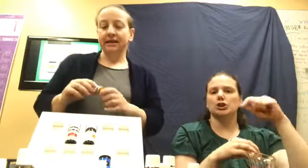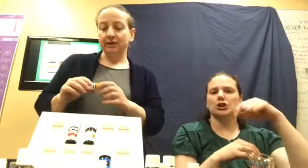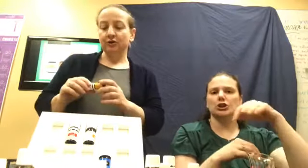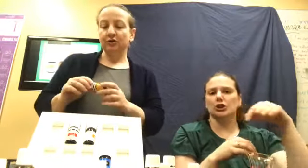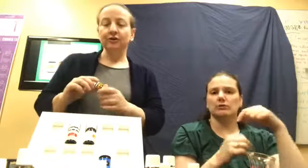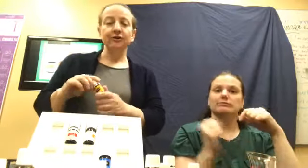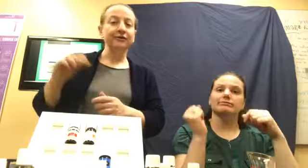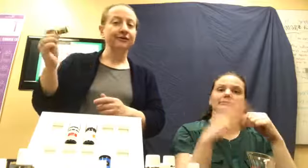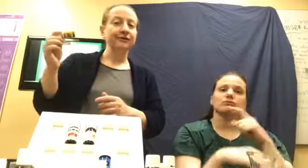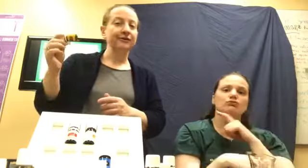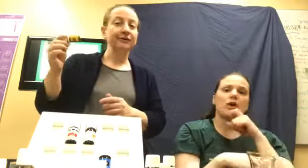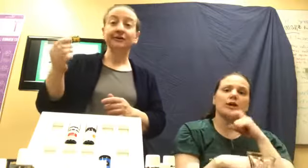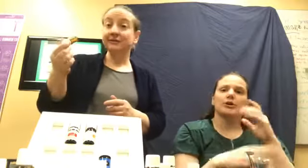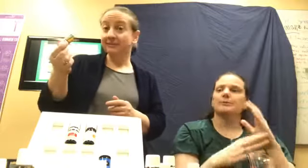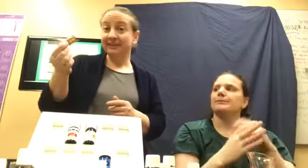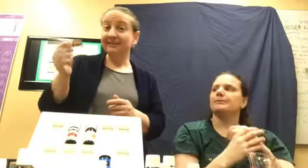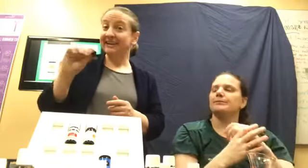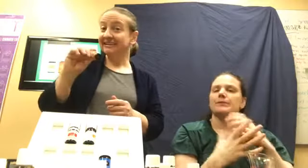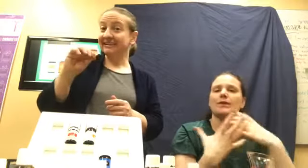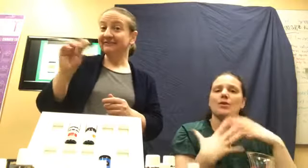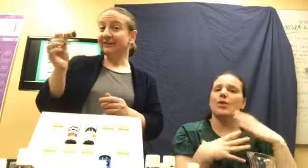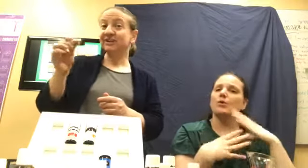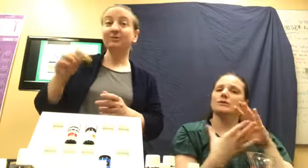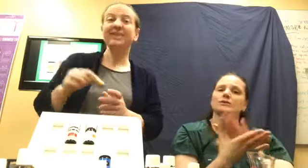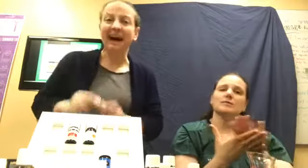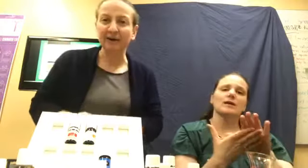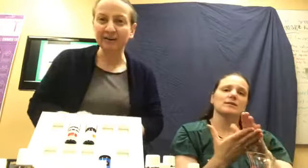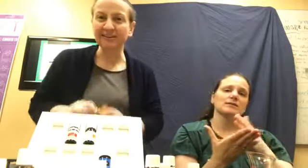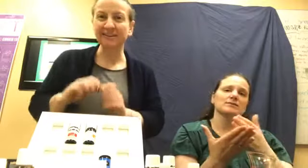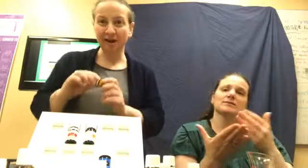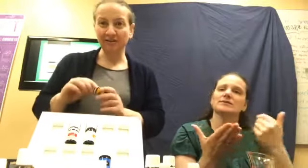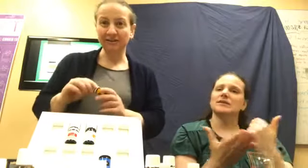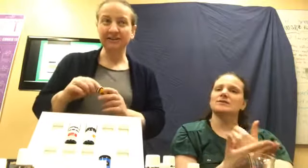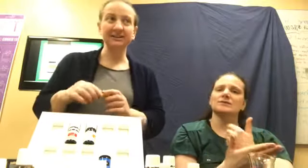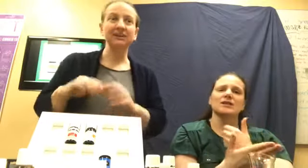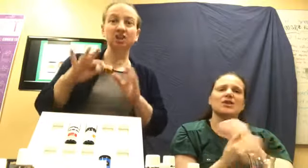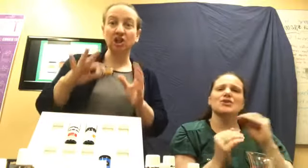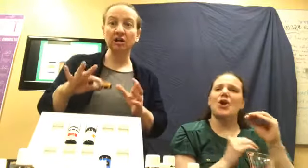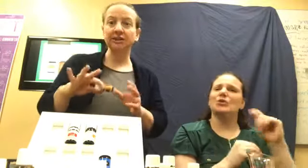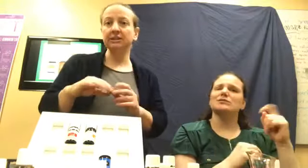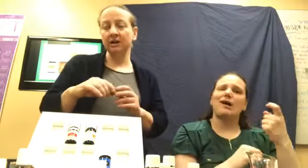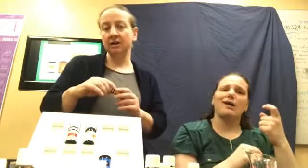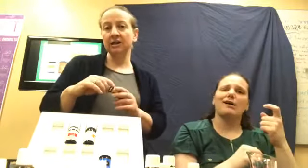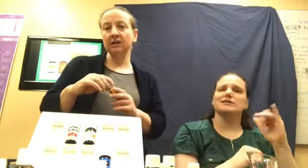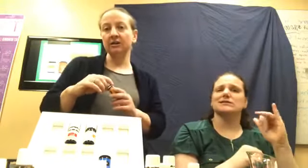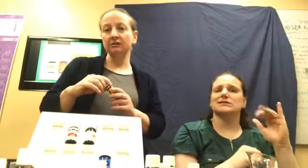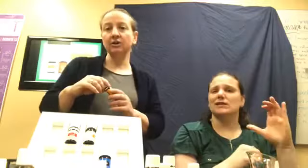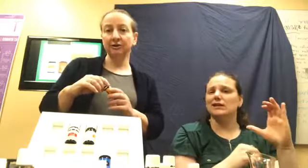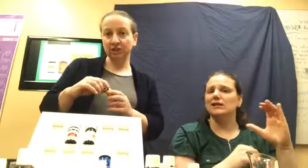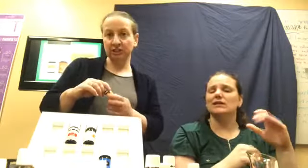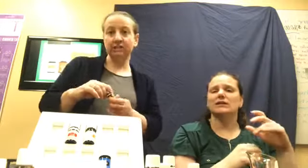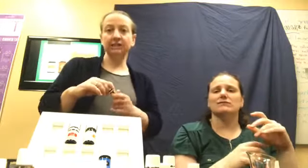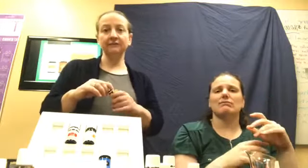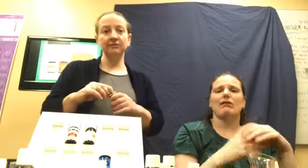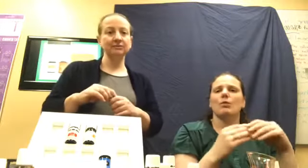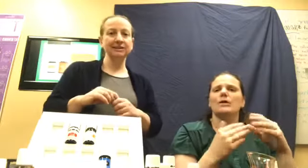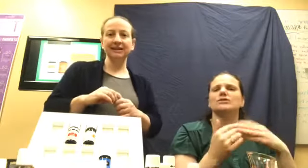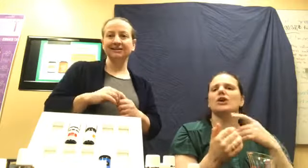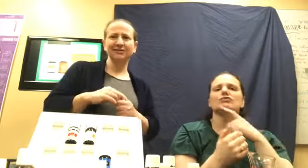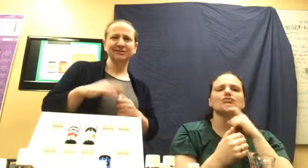your clothes smell nice and fresh without the toxins and junk that's on a dryer sheet. If you use any of those